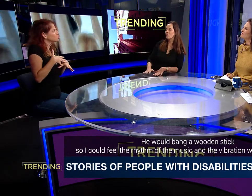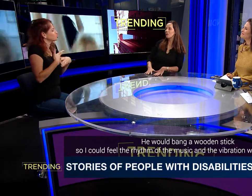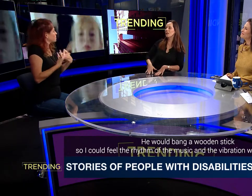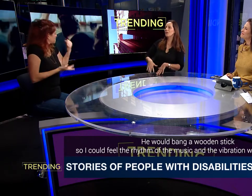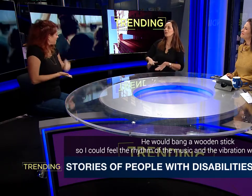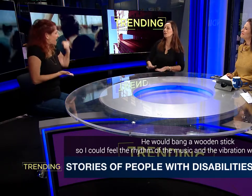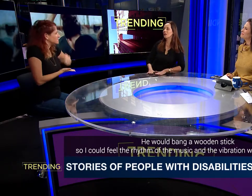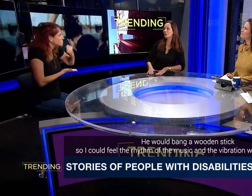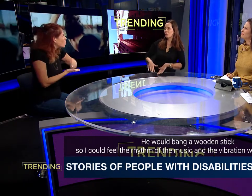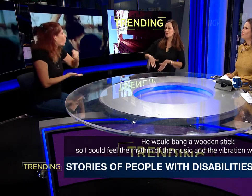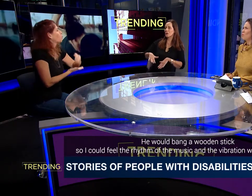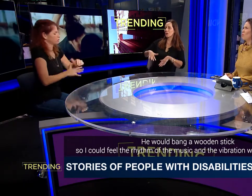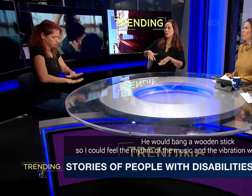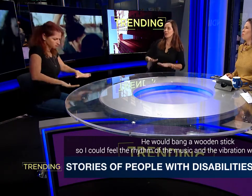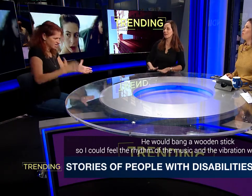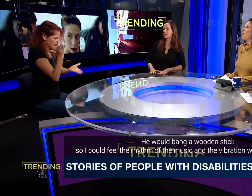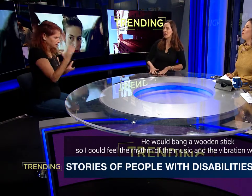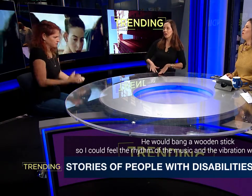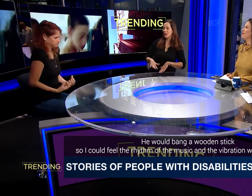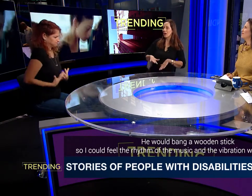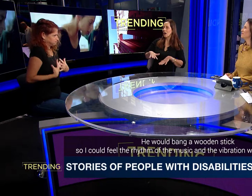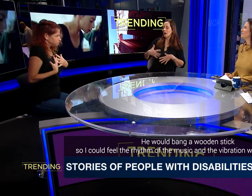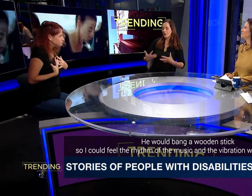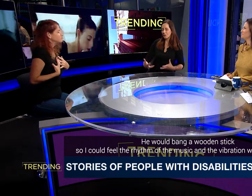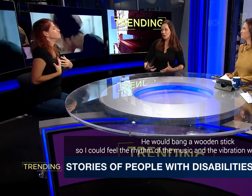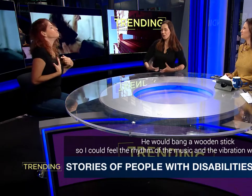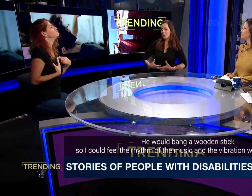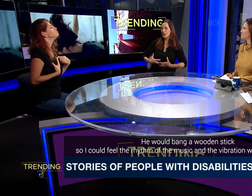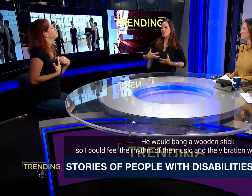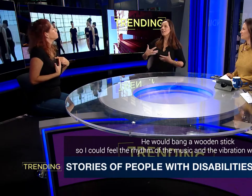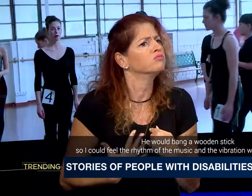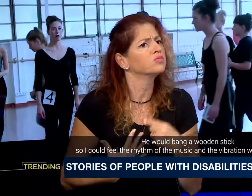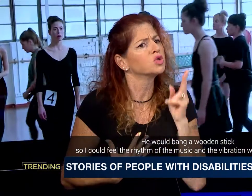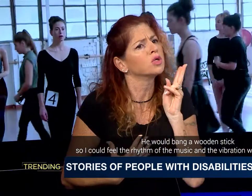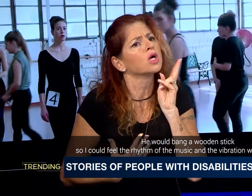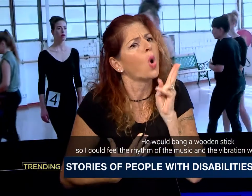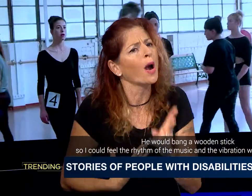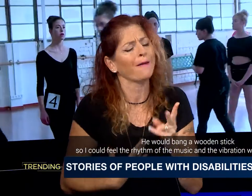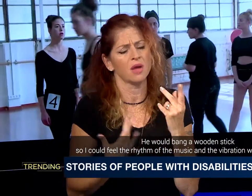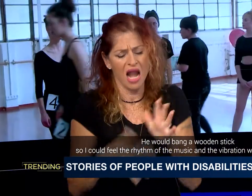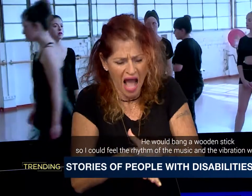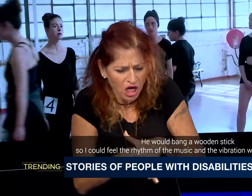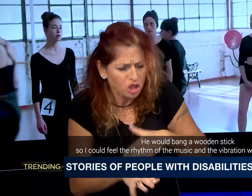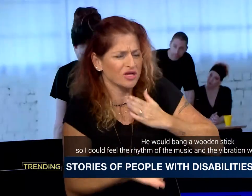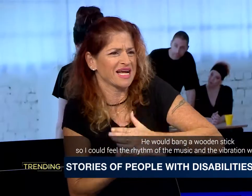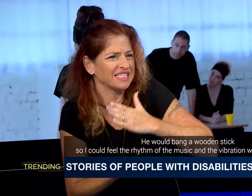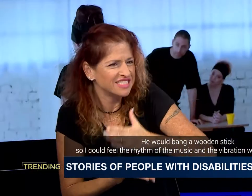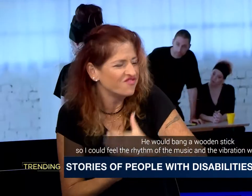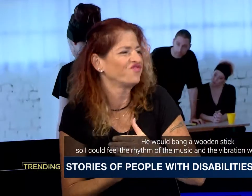feel the rhythm of the music when we danced. Wow. And I feel the vibration, and that's the way we danced. I couldn't feel the